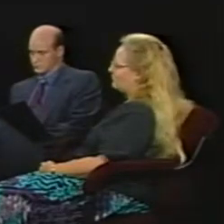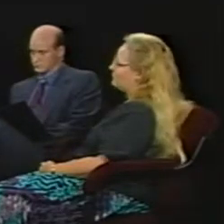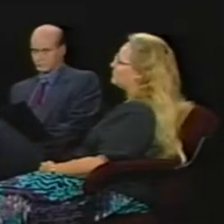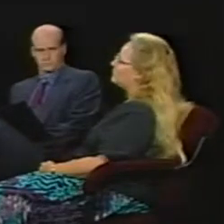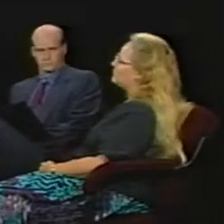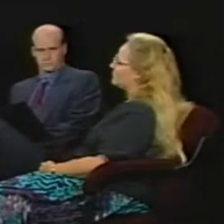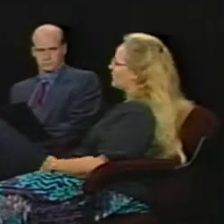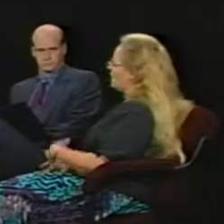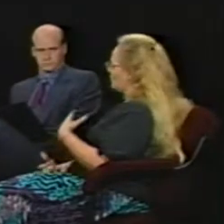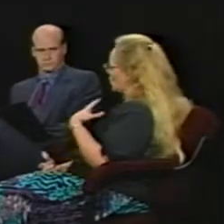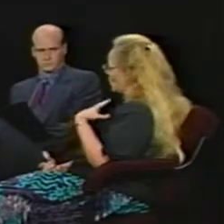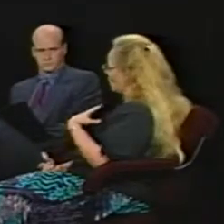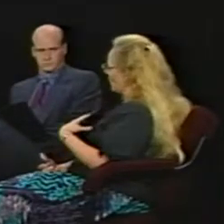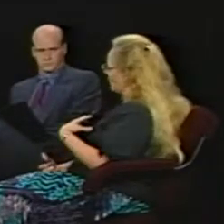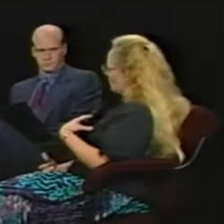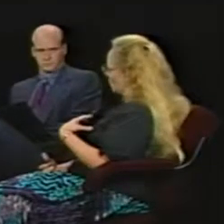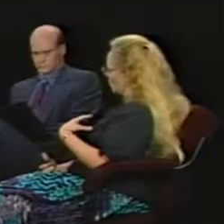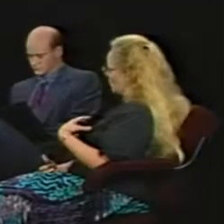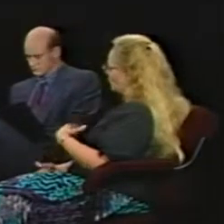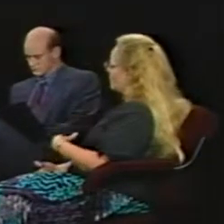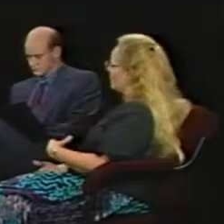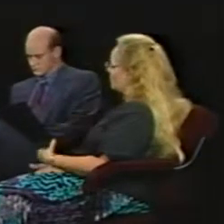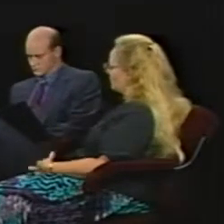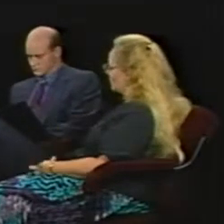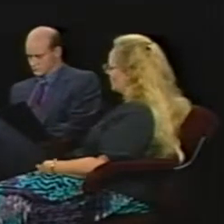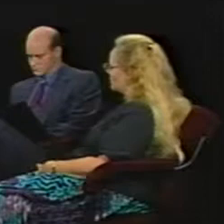A dark gray shirt and blue jeans.